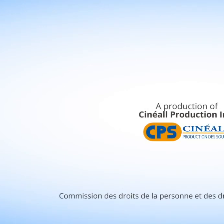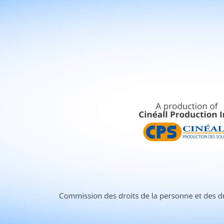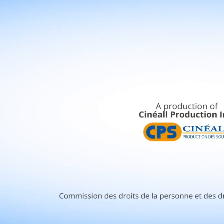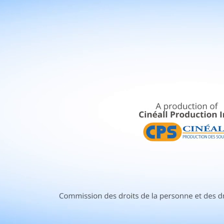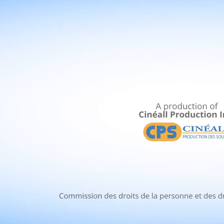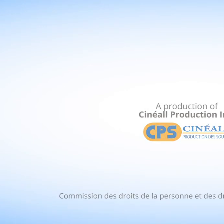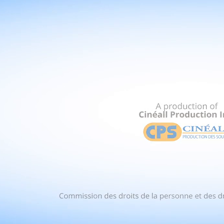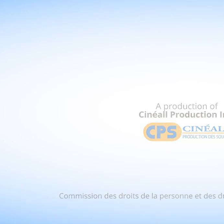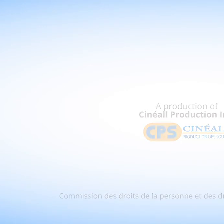echoeyatcdpdj You